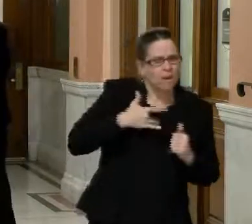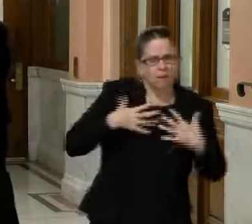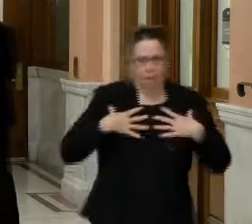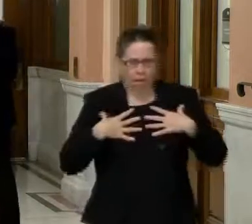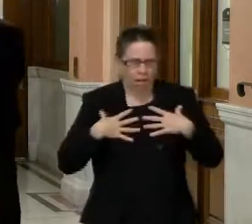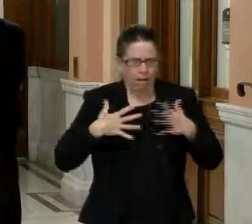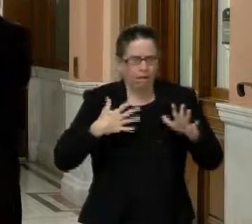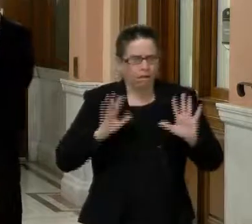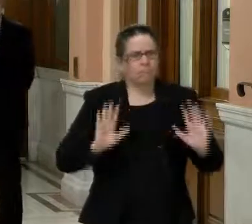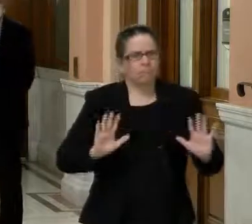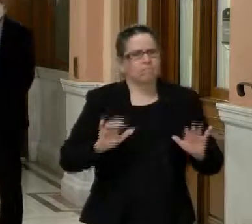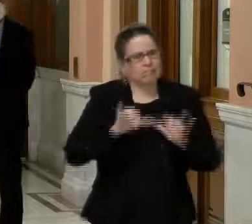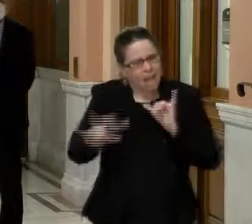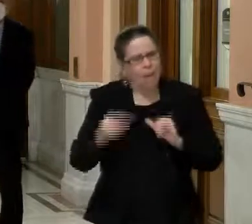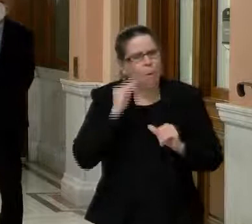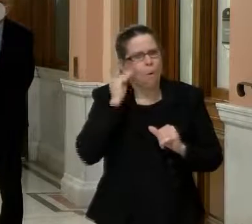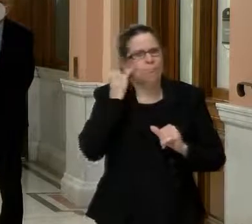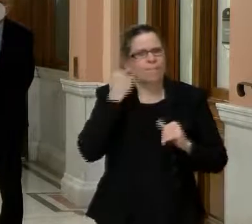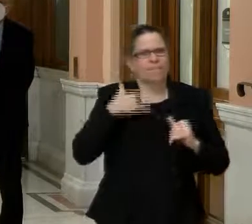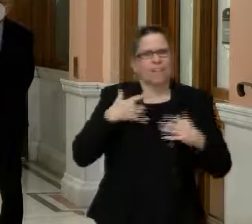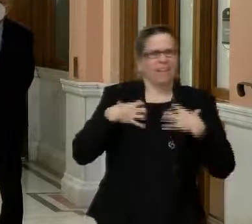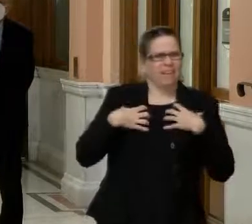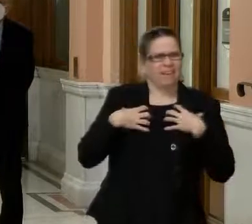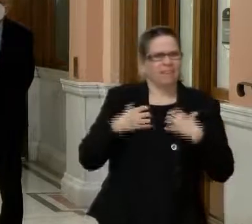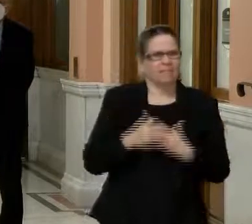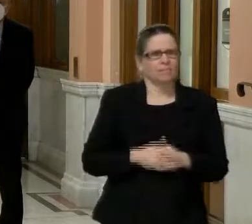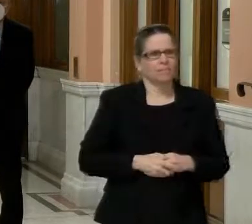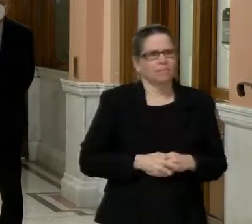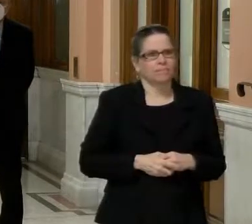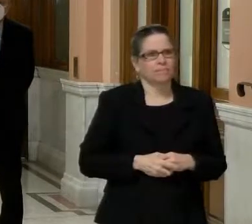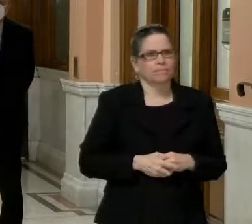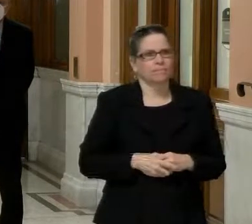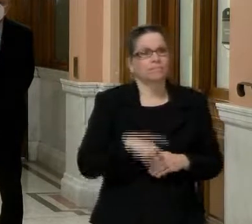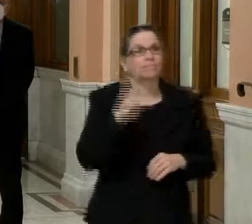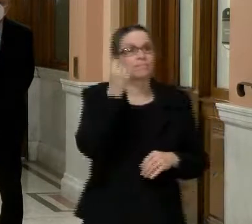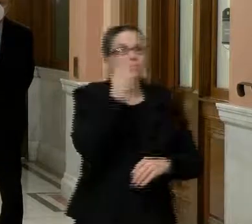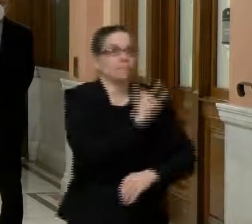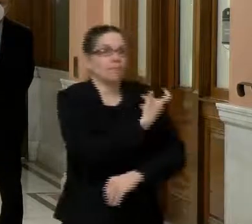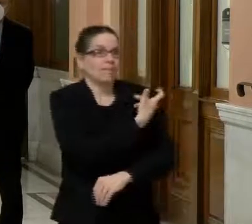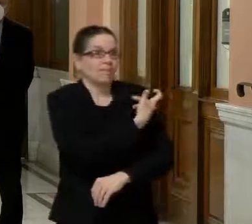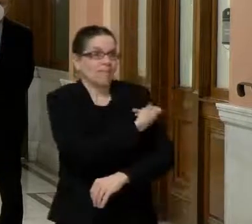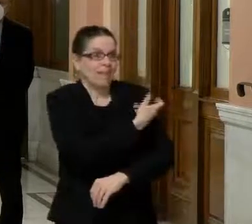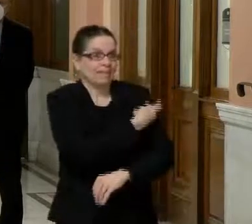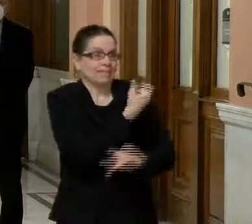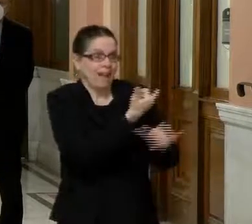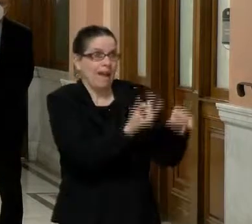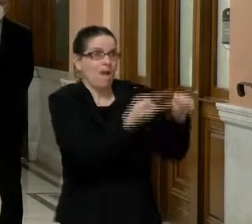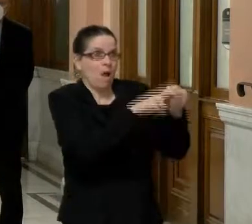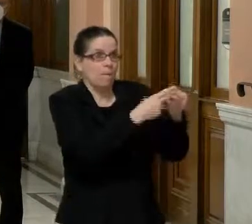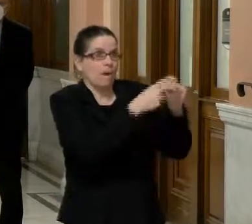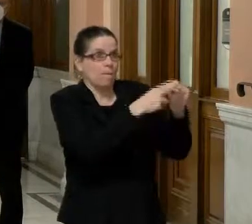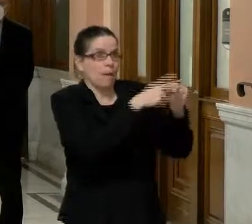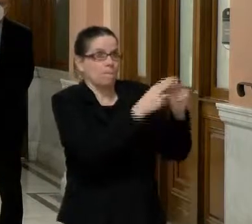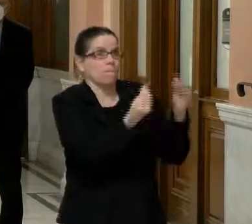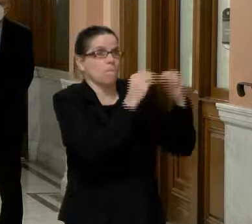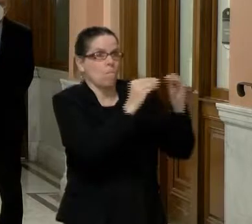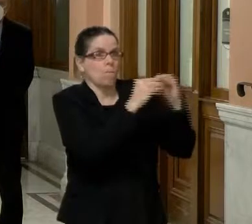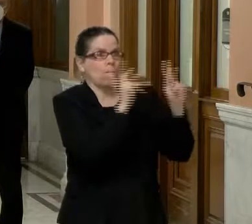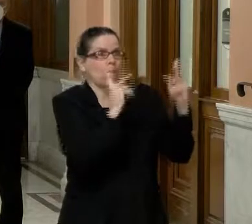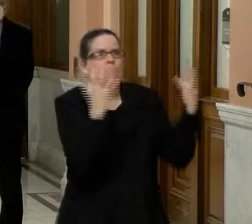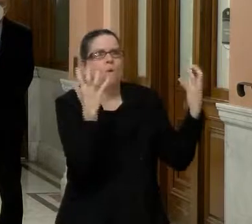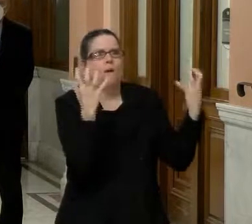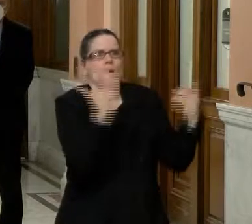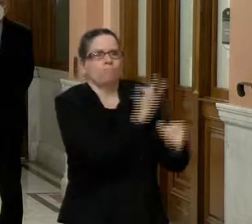we're increasing, uh, the vaccination rate in our community, uh, and we are hopefully